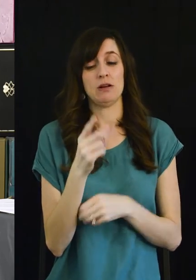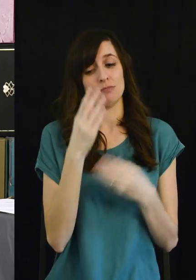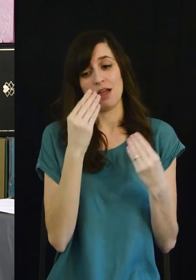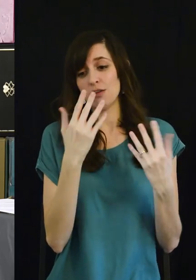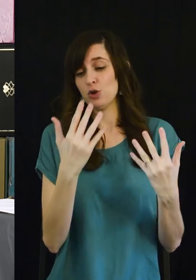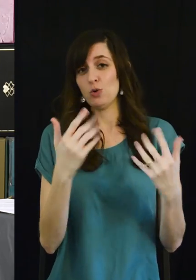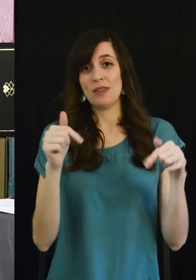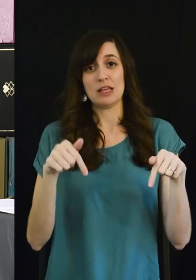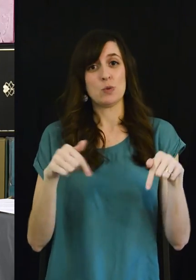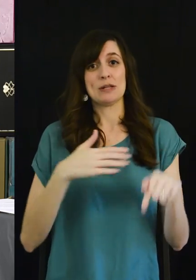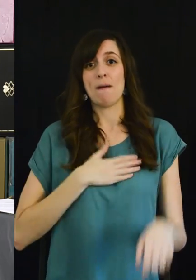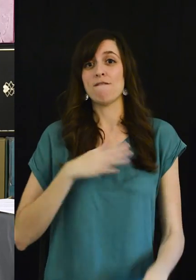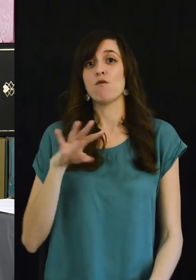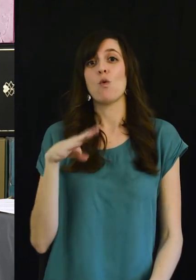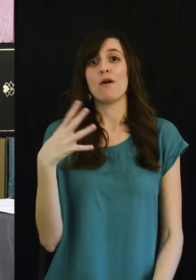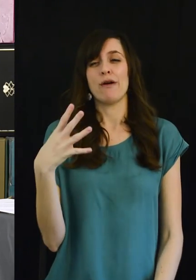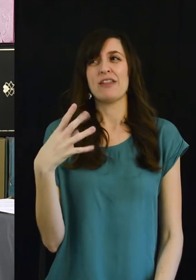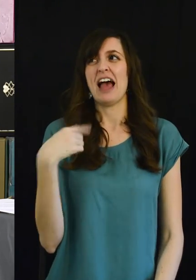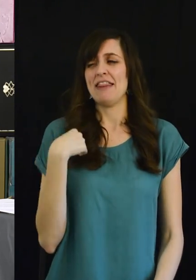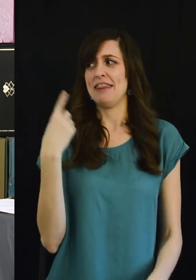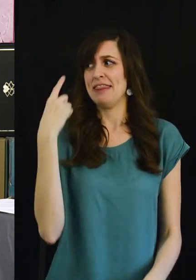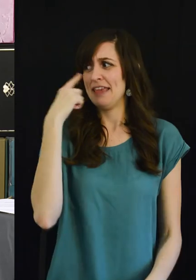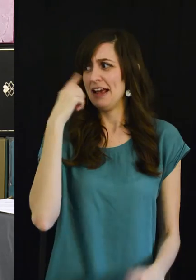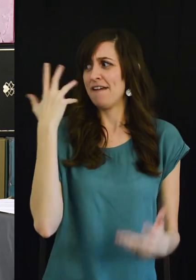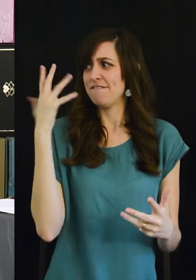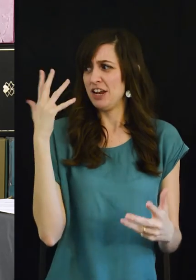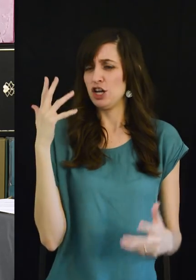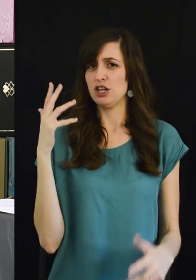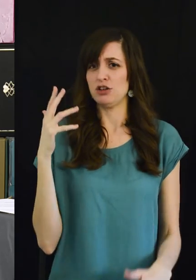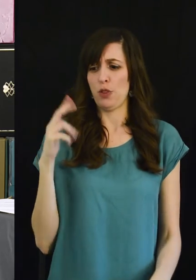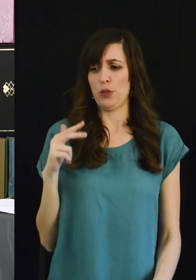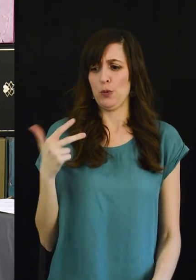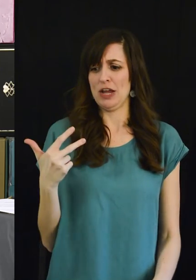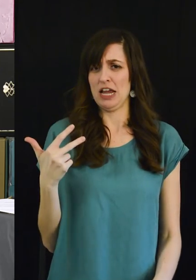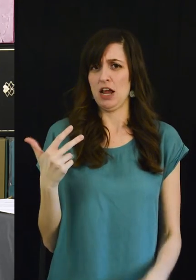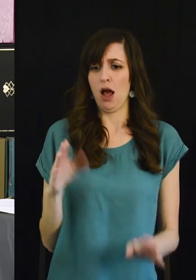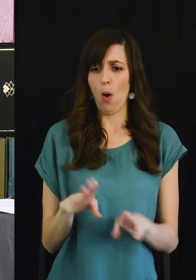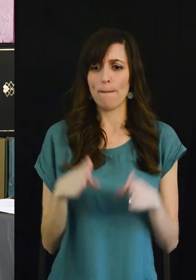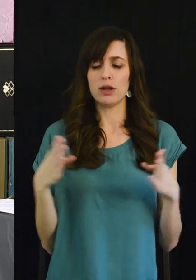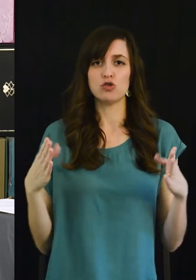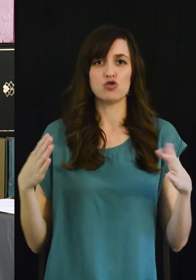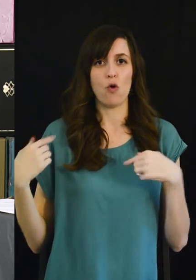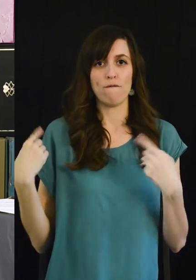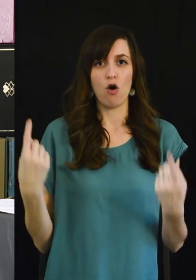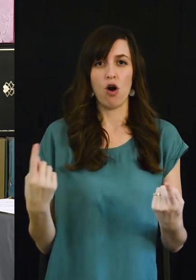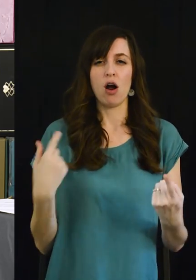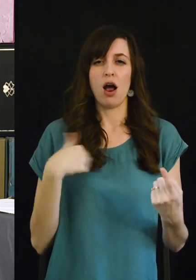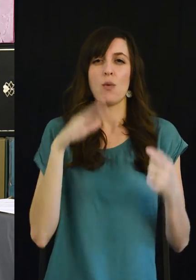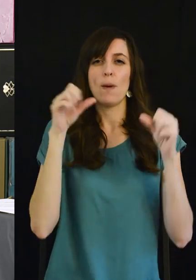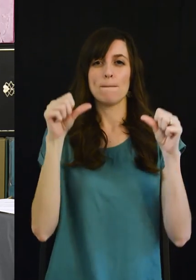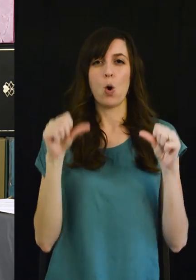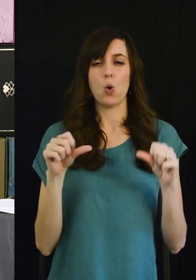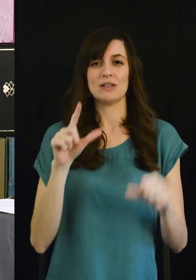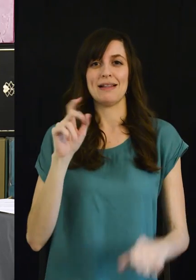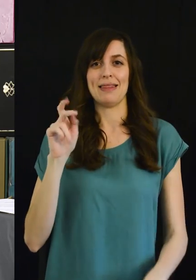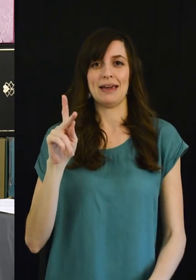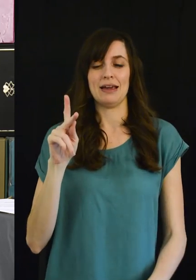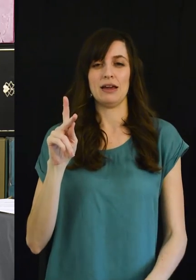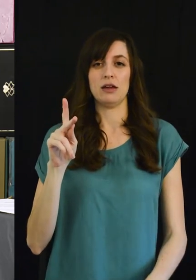this is my fourth what I've encountered for sure I think of unbox three fourth that I've had and super impressive all of my leg back to some of them so you guys can check